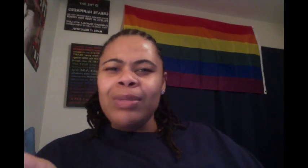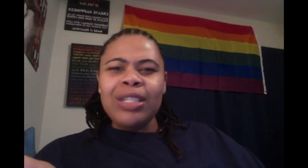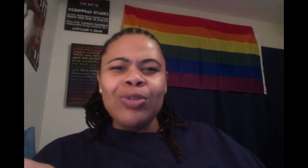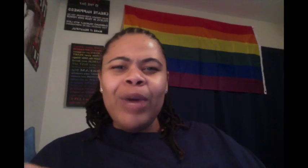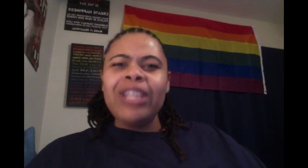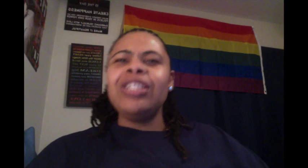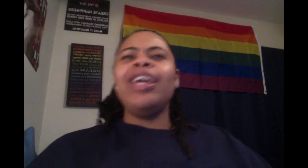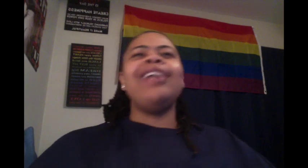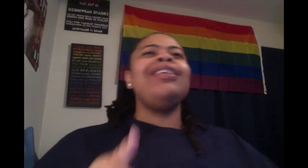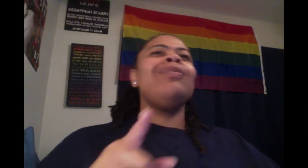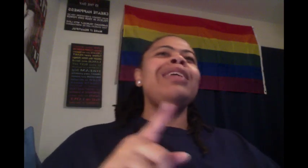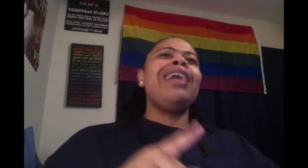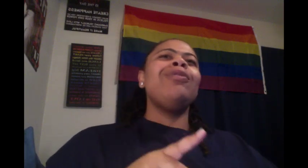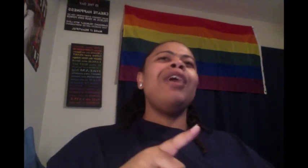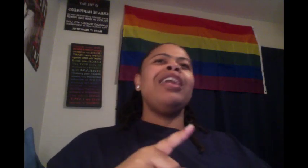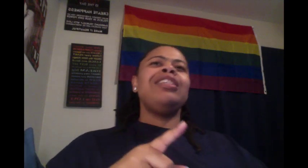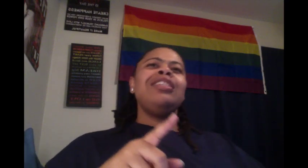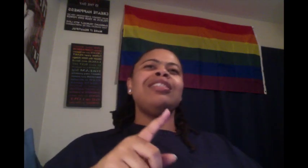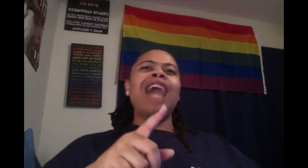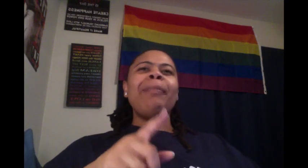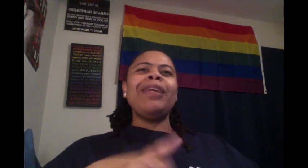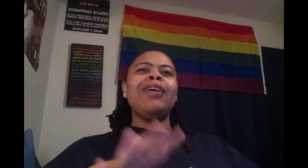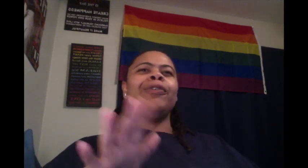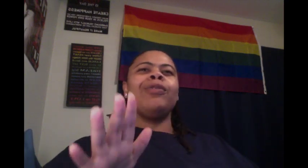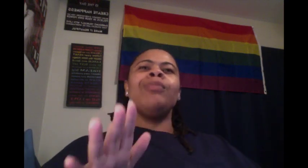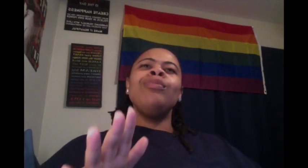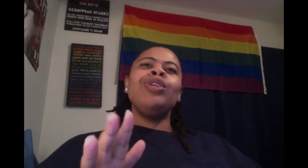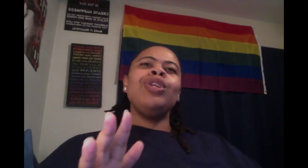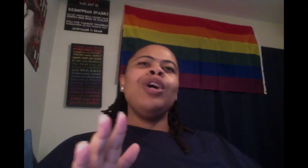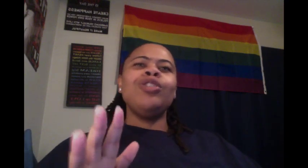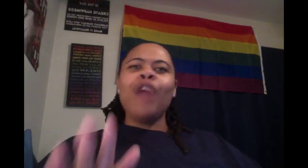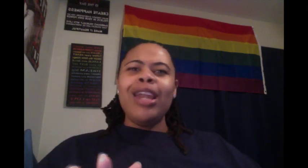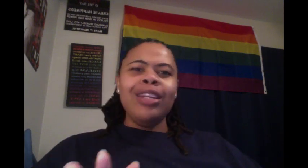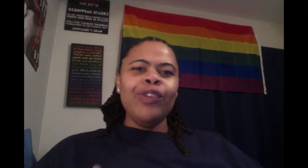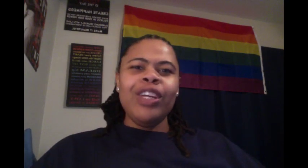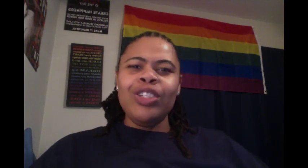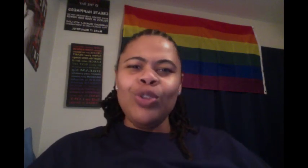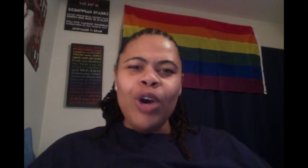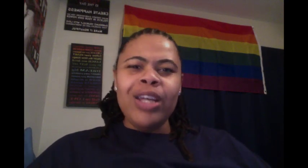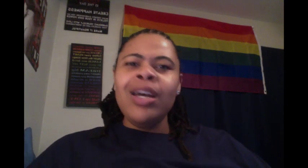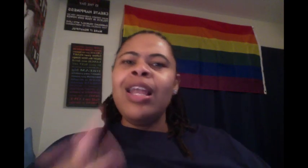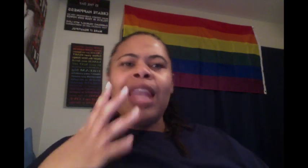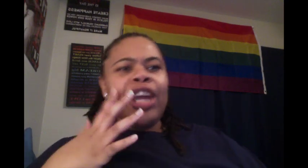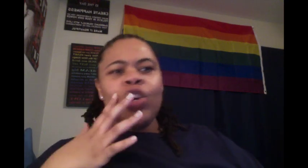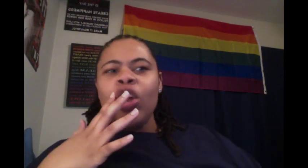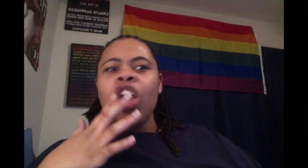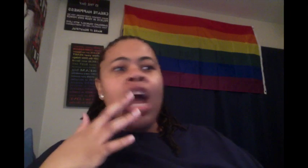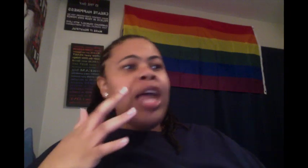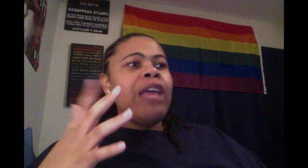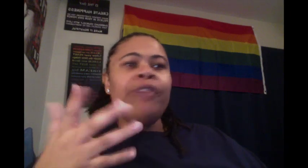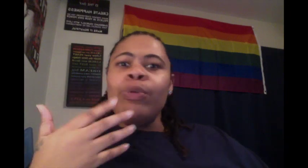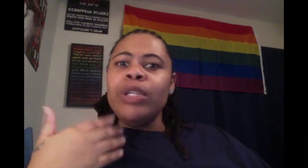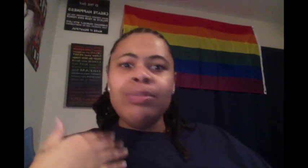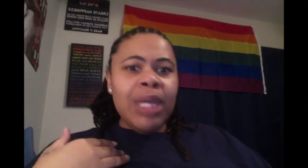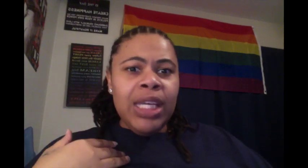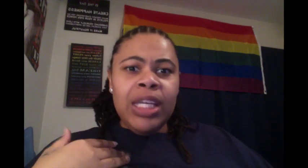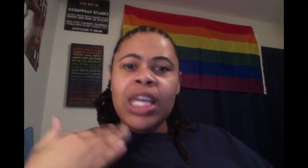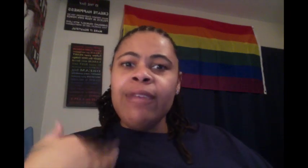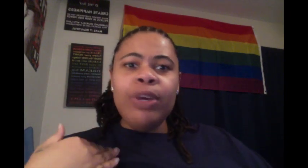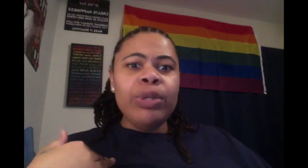situation. And then we got the way that she's stopping him from, you know, trying to look for his daughter. Like, girl, if it was me, if it was